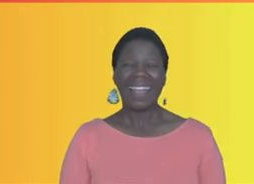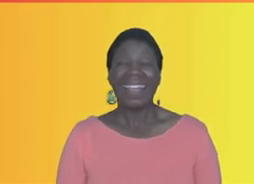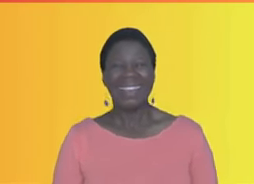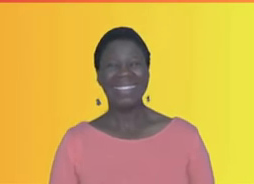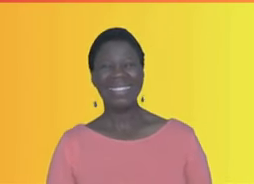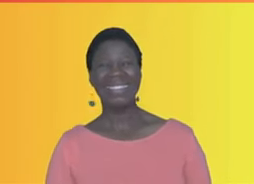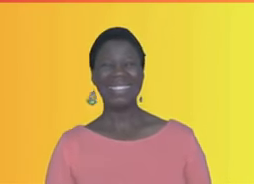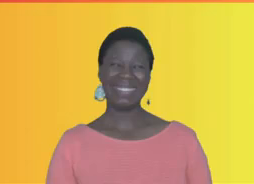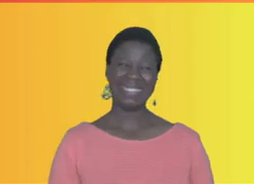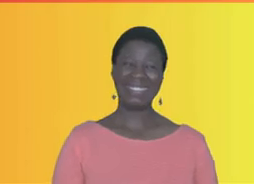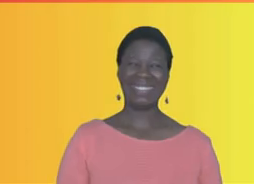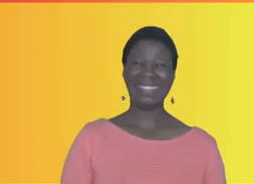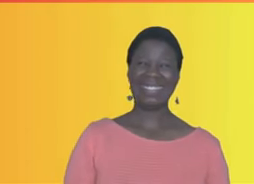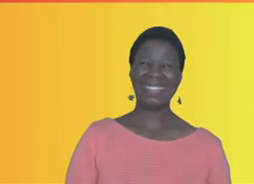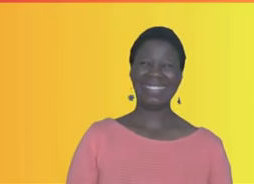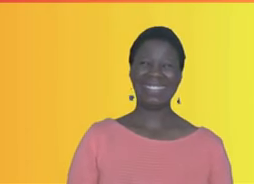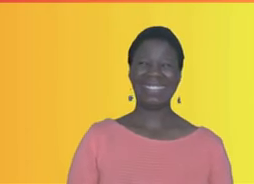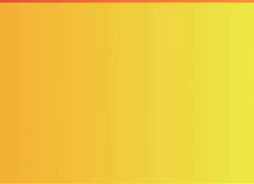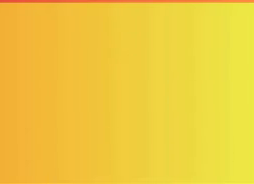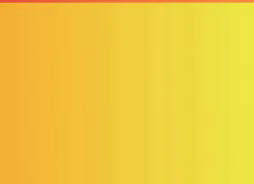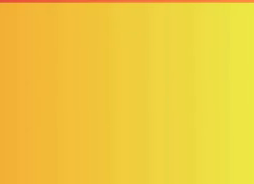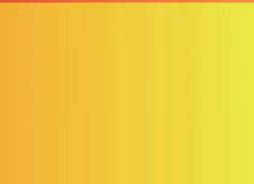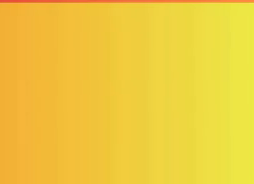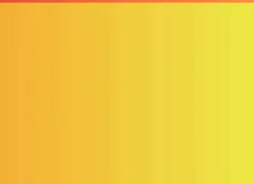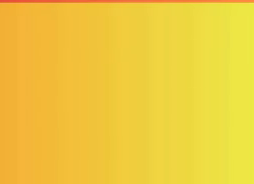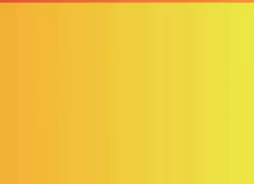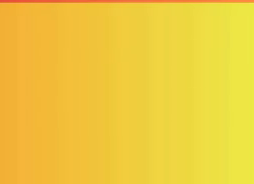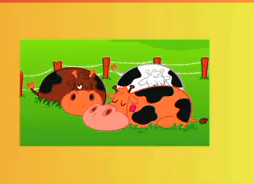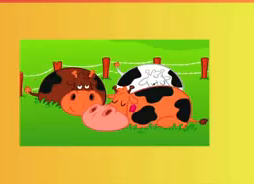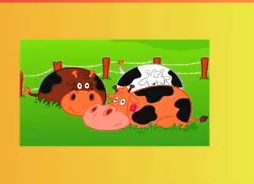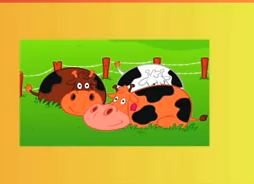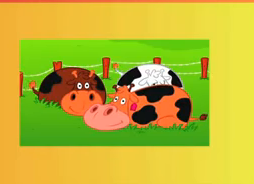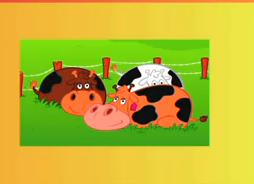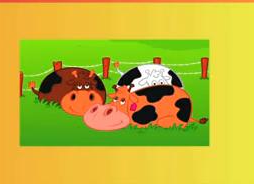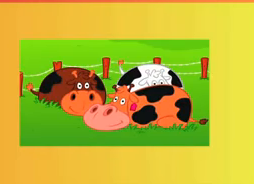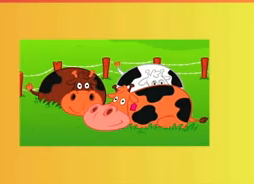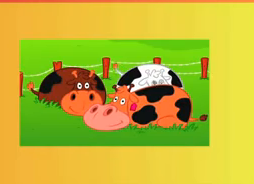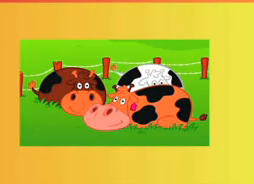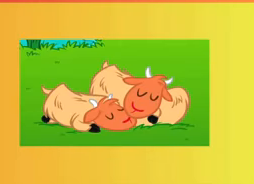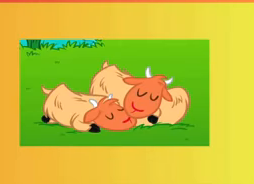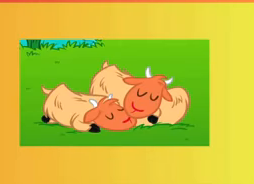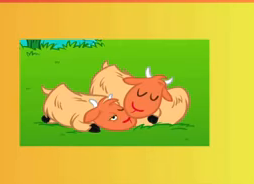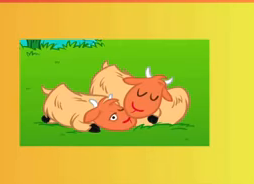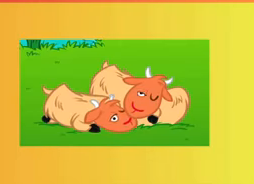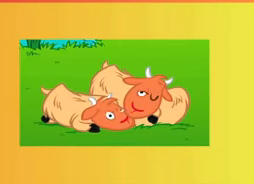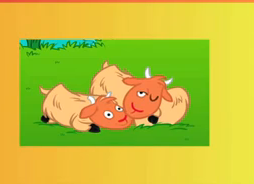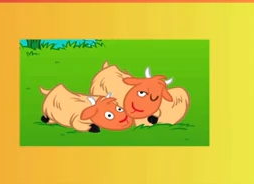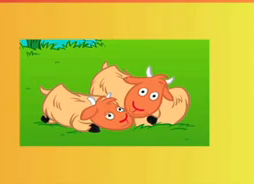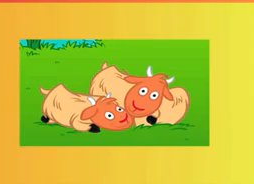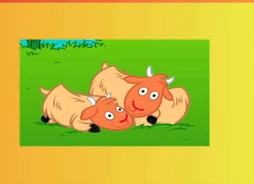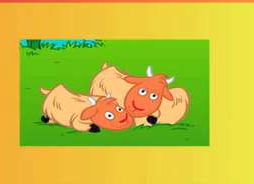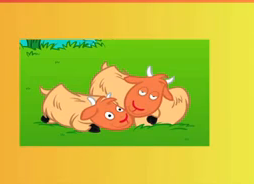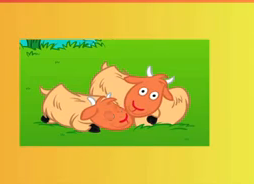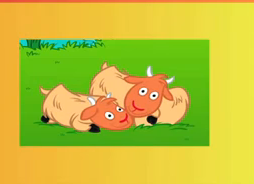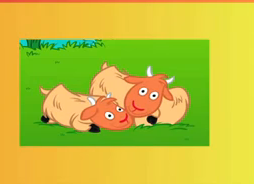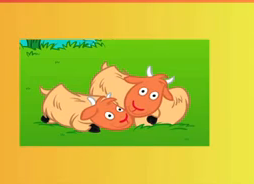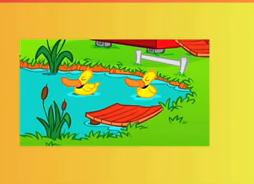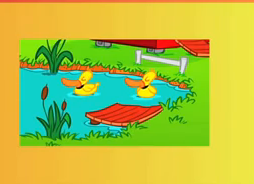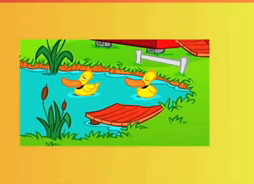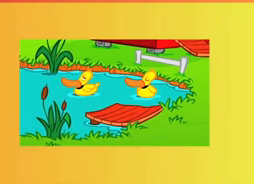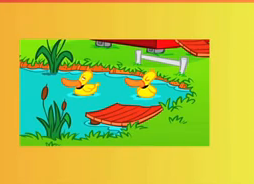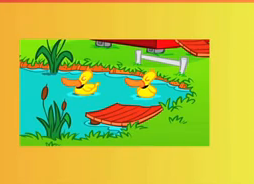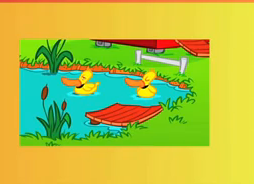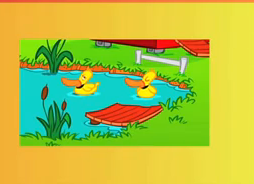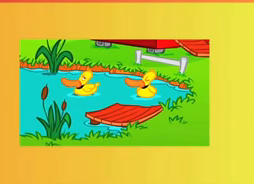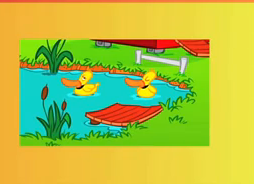know my ABC's good job as E E F N O